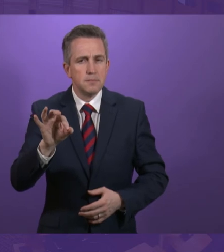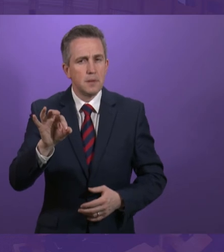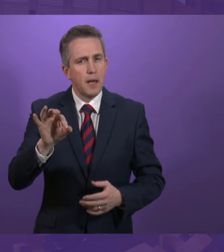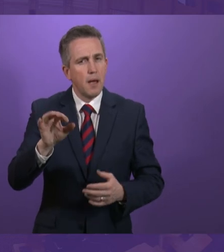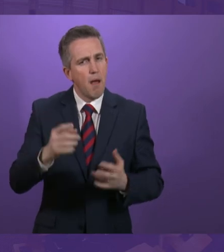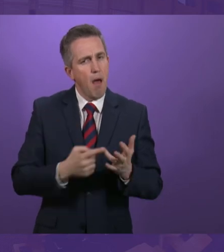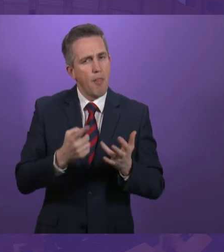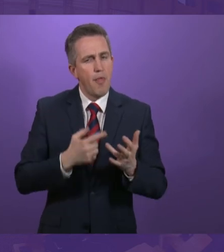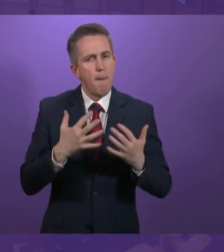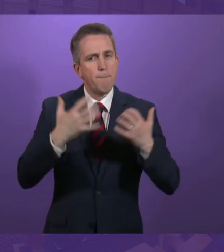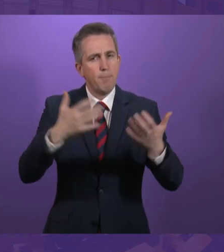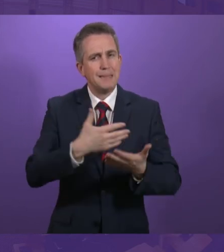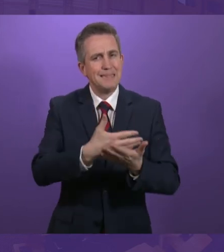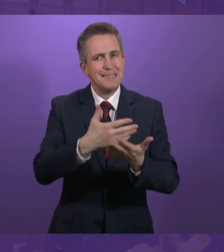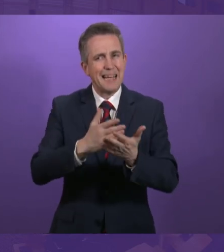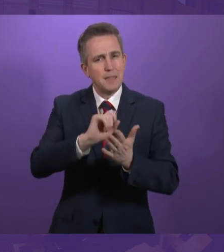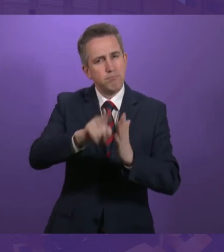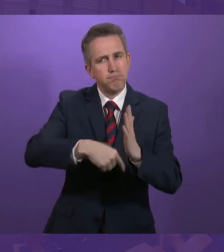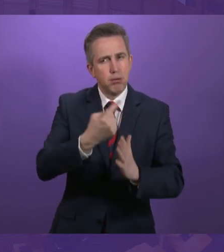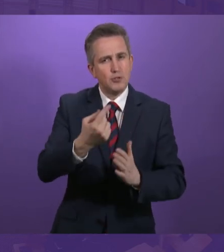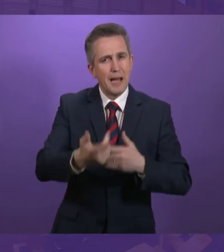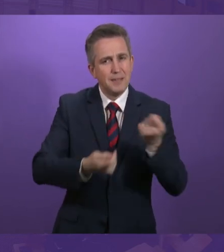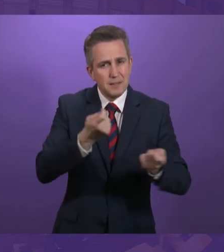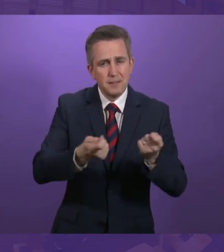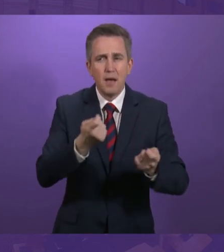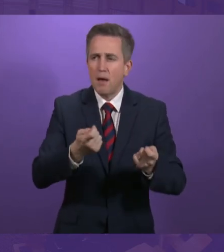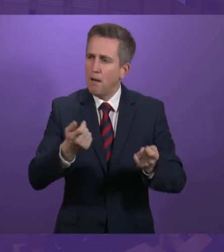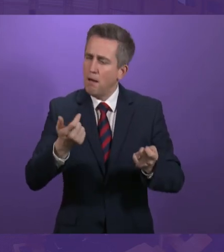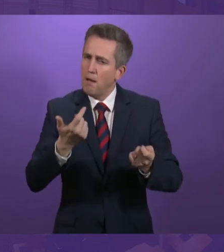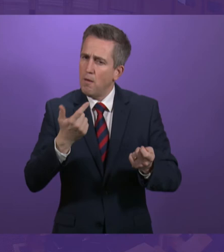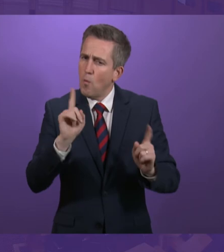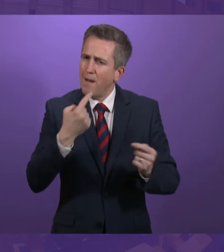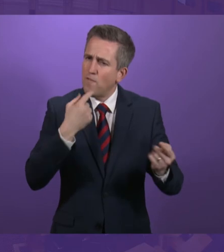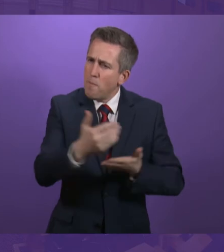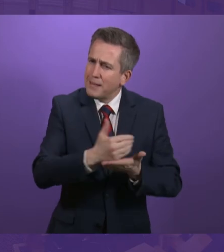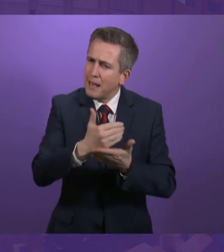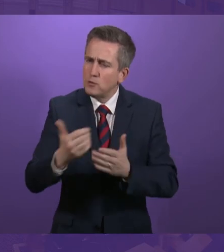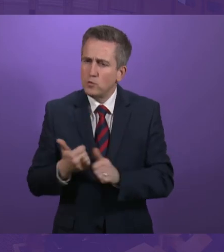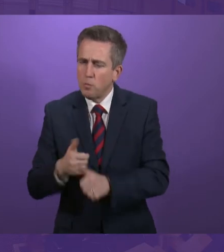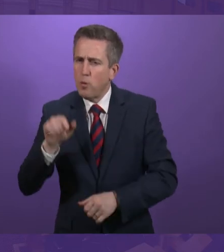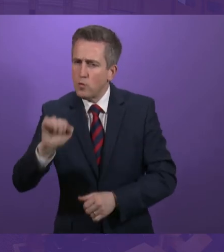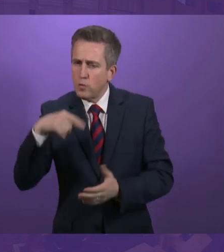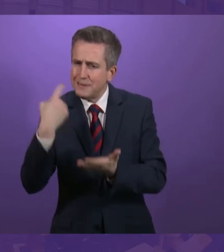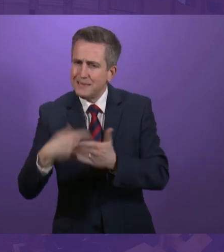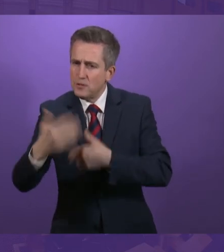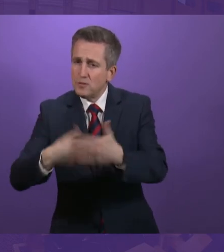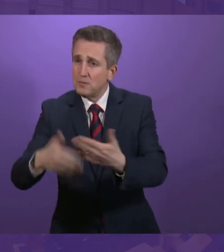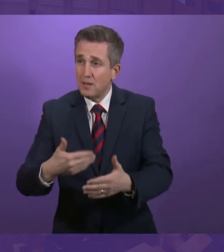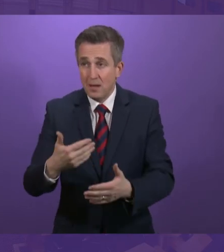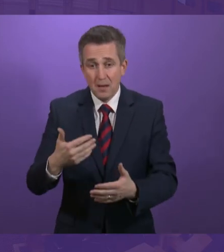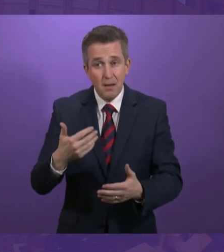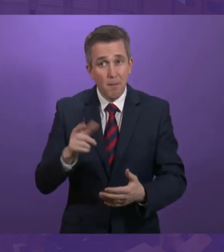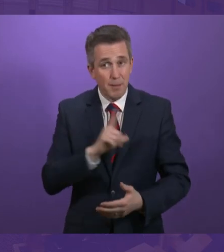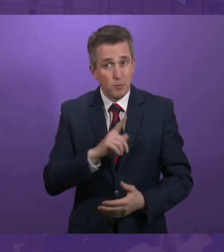from other large-scale public sector projects, or Audit Scotland, which is regularly reviewing the programme, because, after all, getting this right